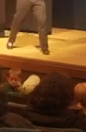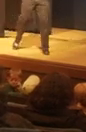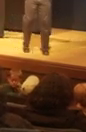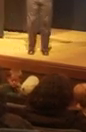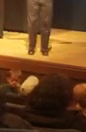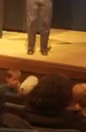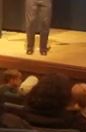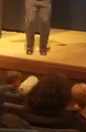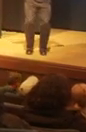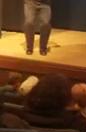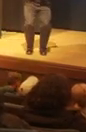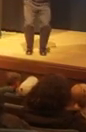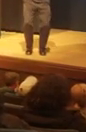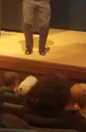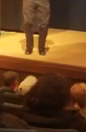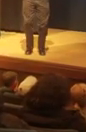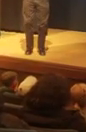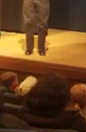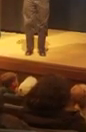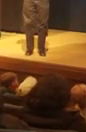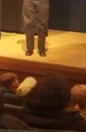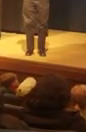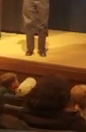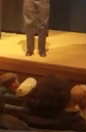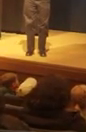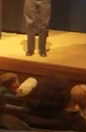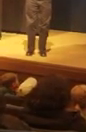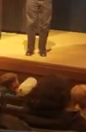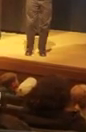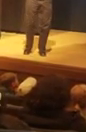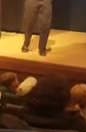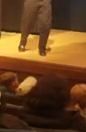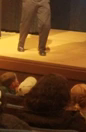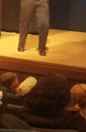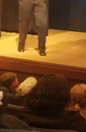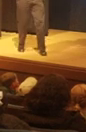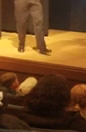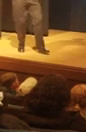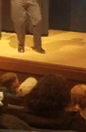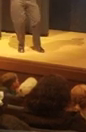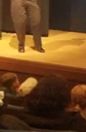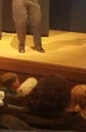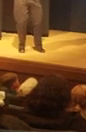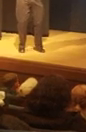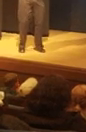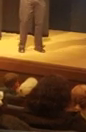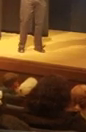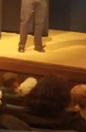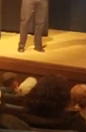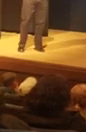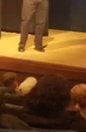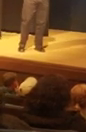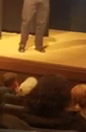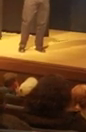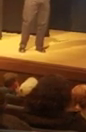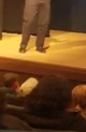Let me summarize this into a few seconds. In the early 1800s,